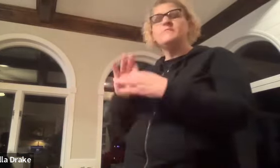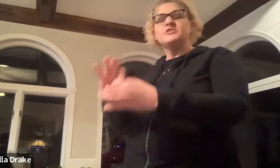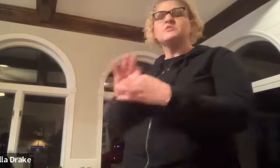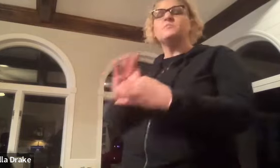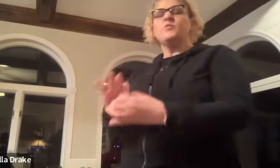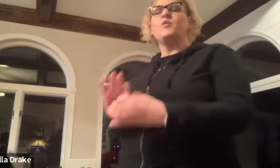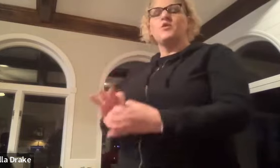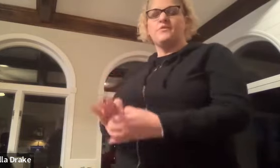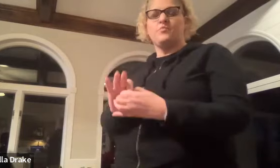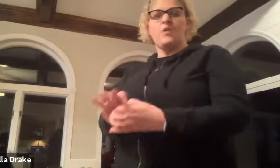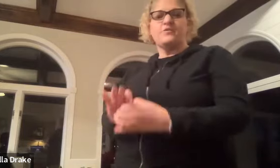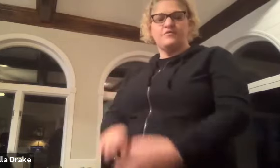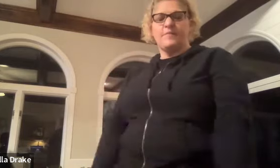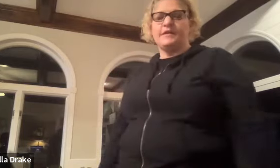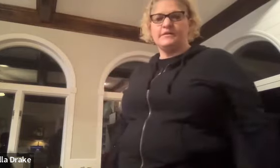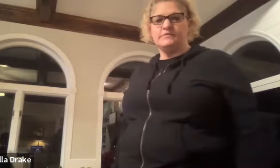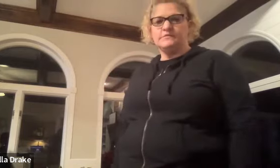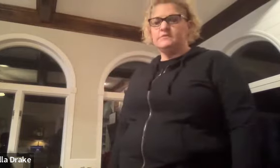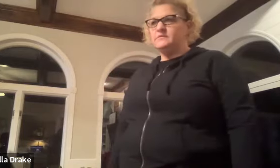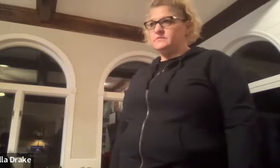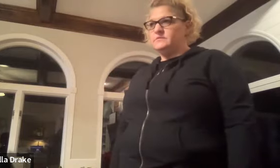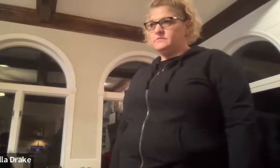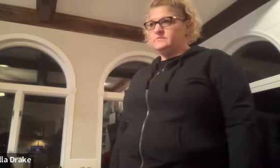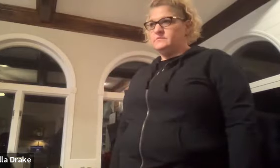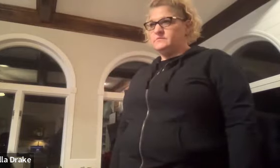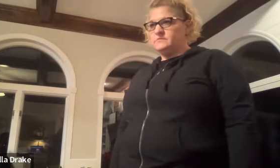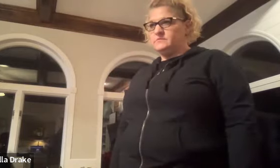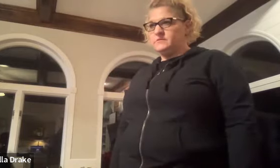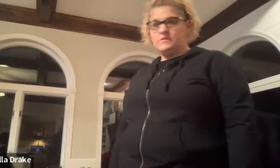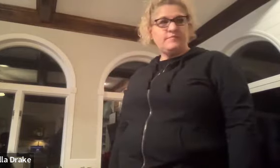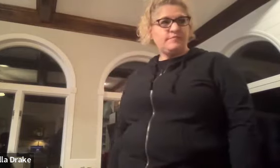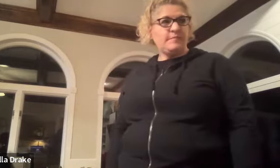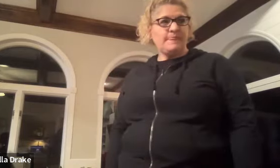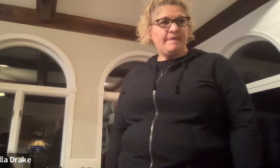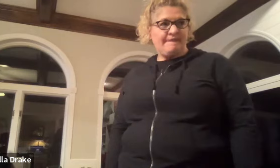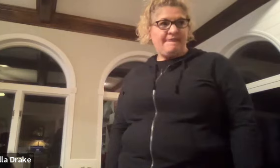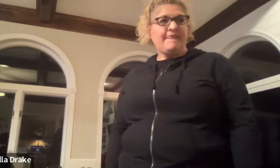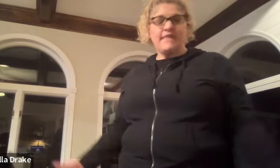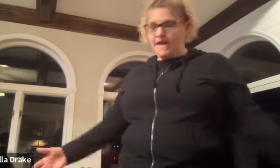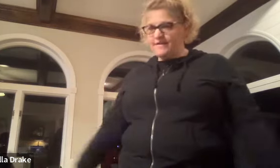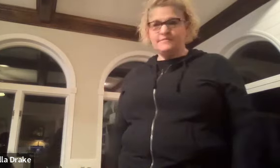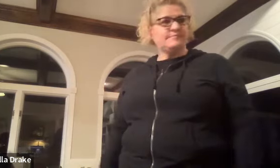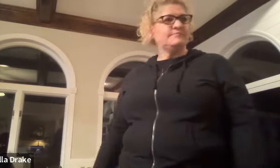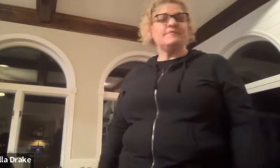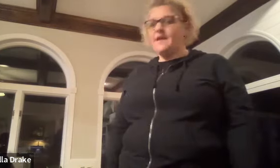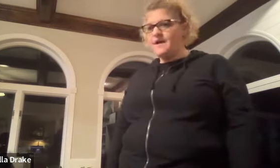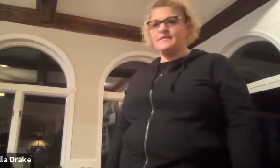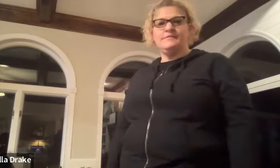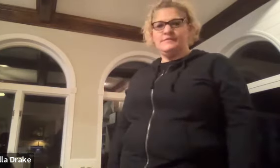just would work with your well with your family yeah because we go down the lake a lot fishing and boating and